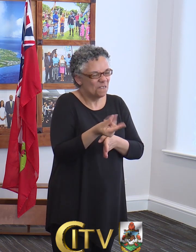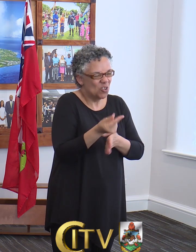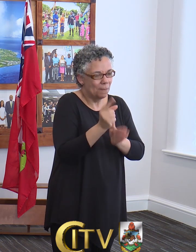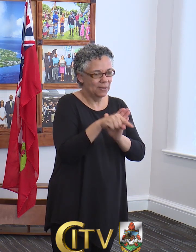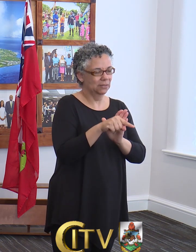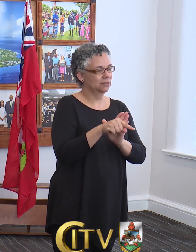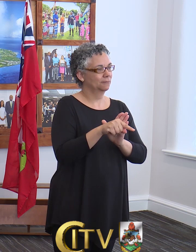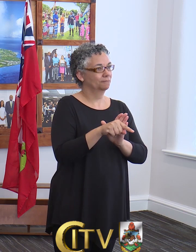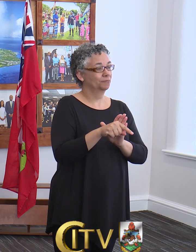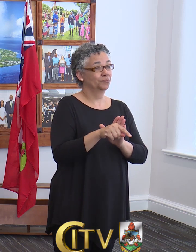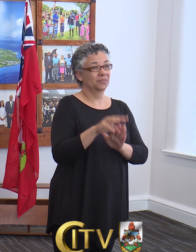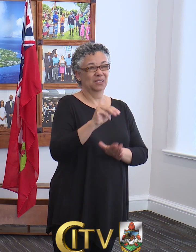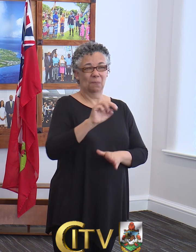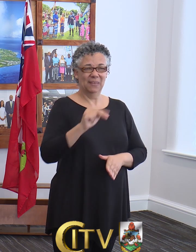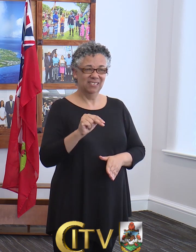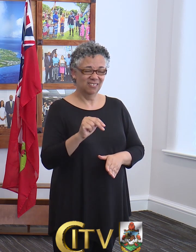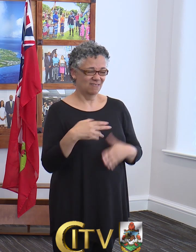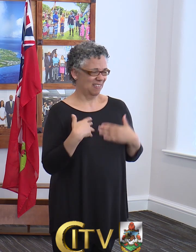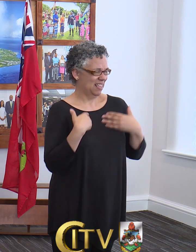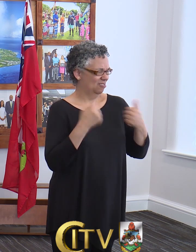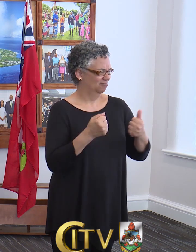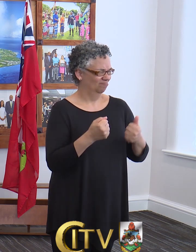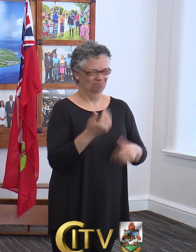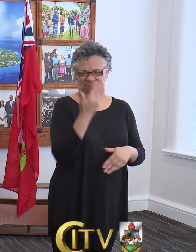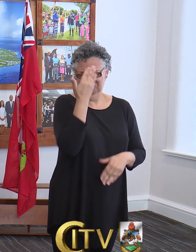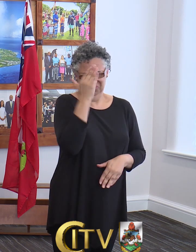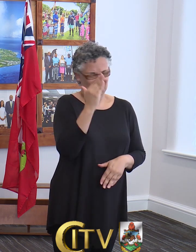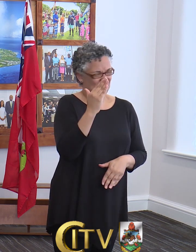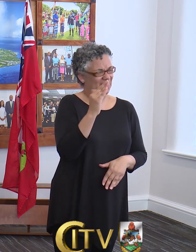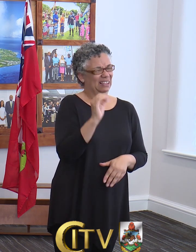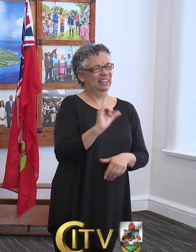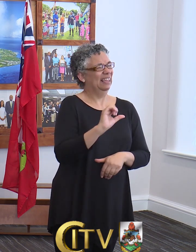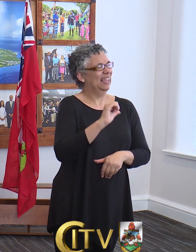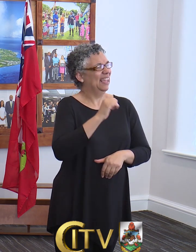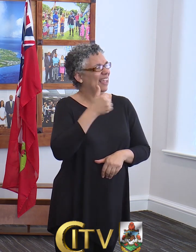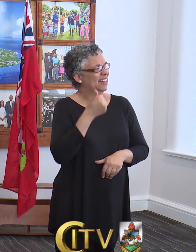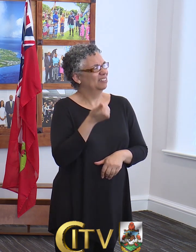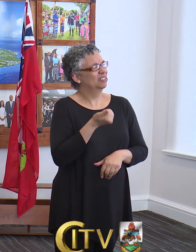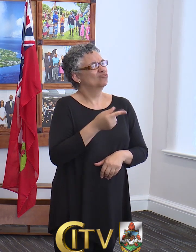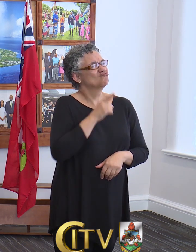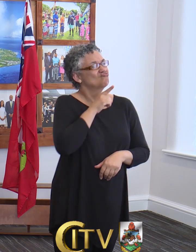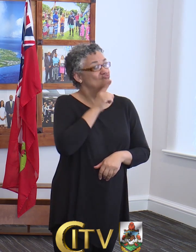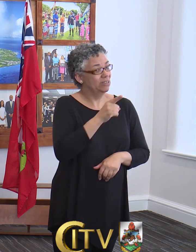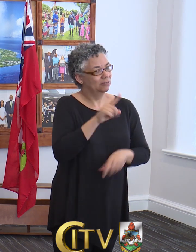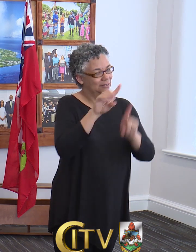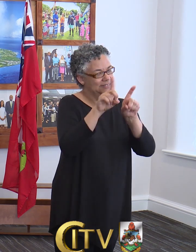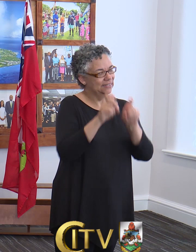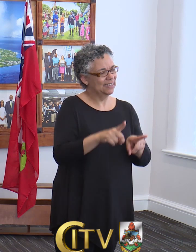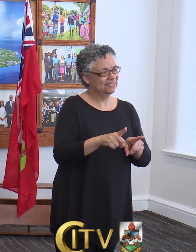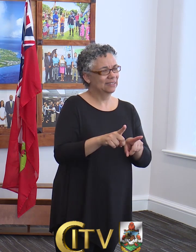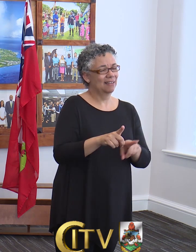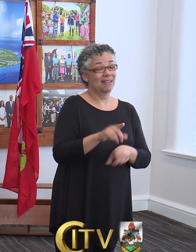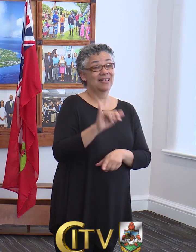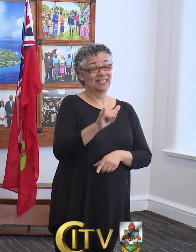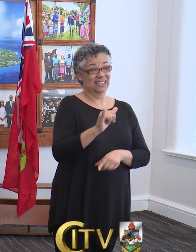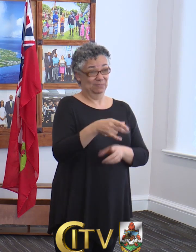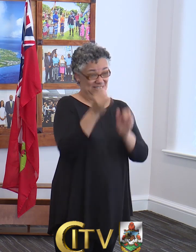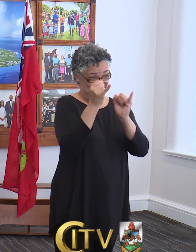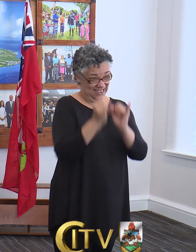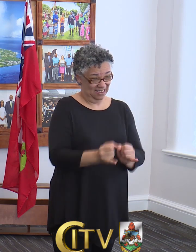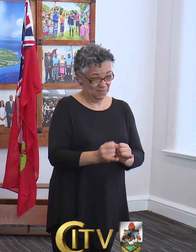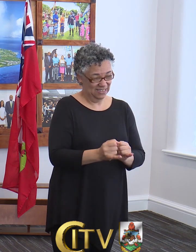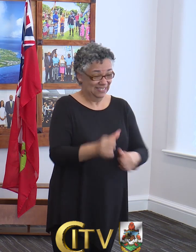Ministry of Health is unaware of any validated rapid point of care tests for COVID-19 that have been independently